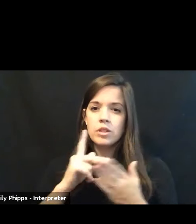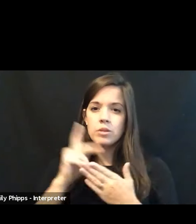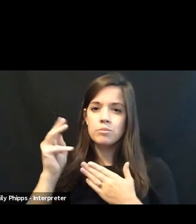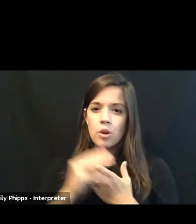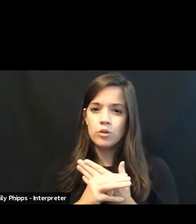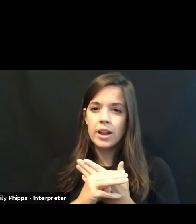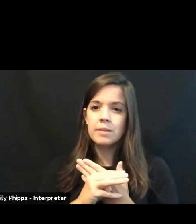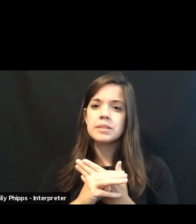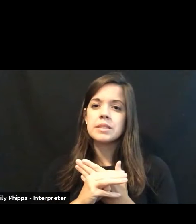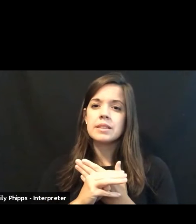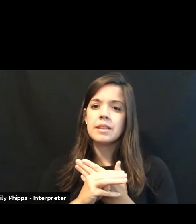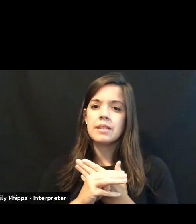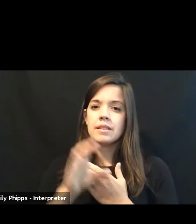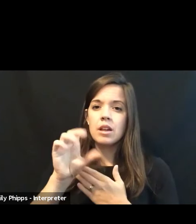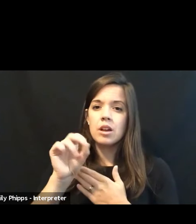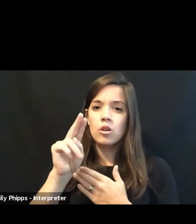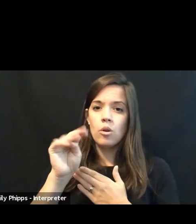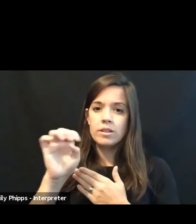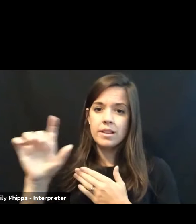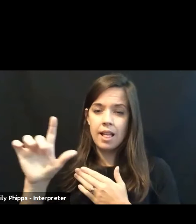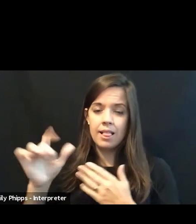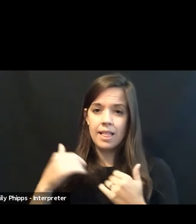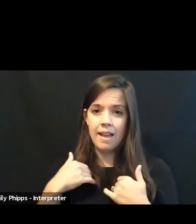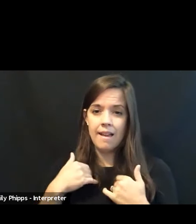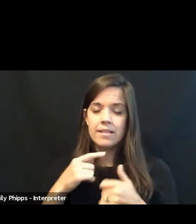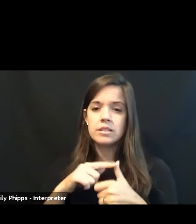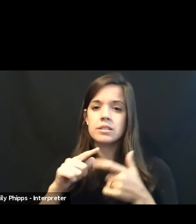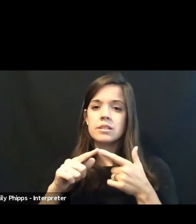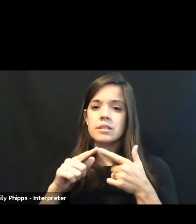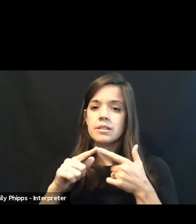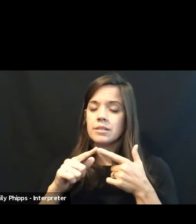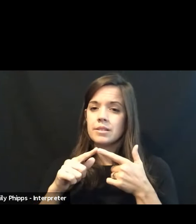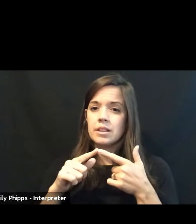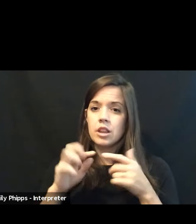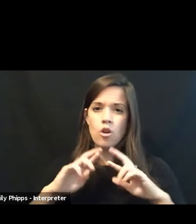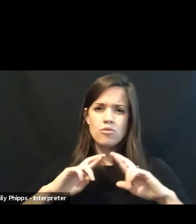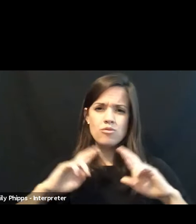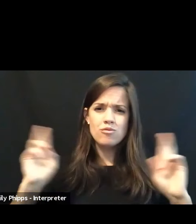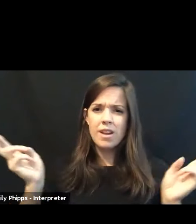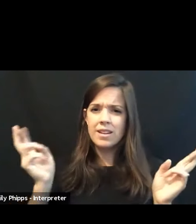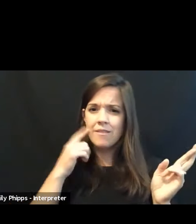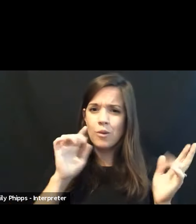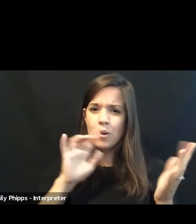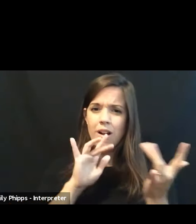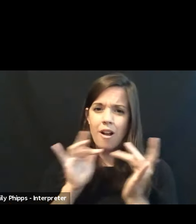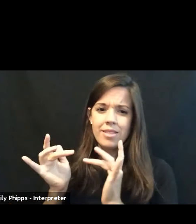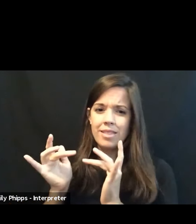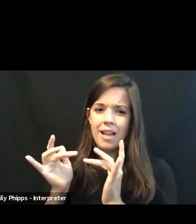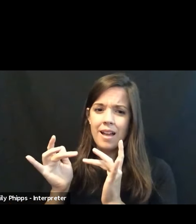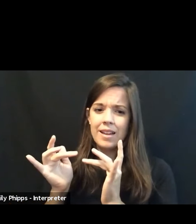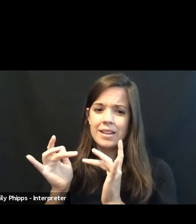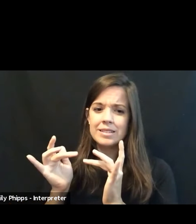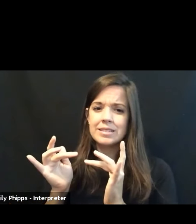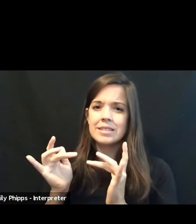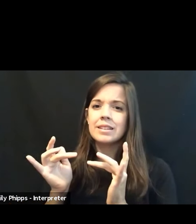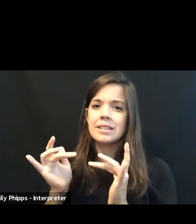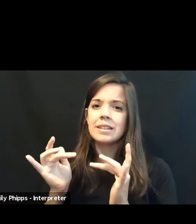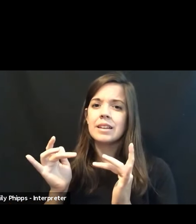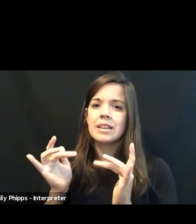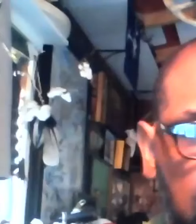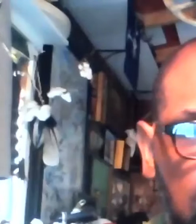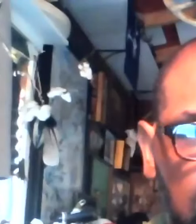that Cornell has that are ready made for online, some of which